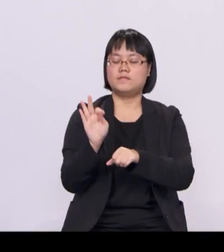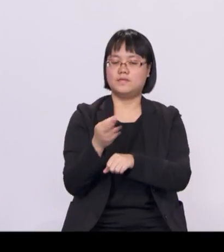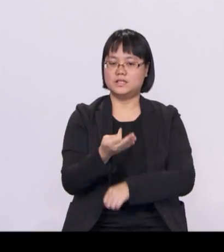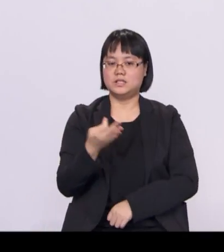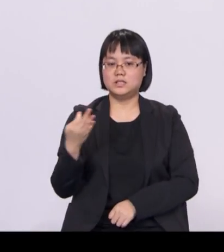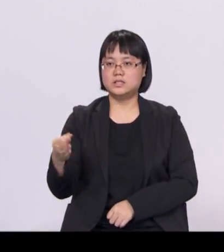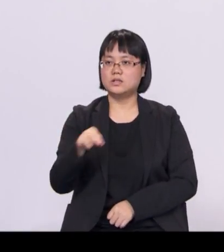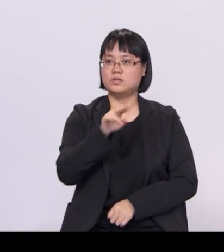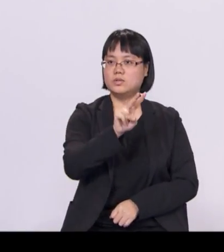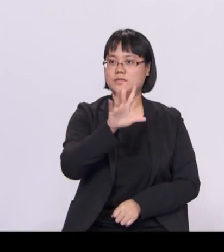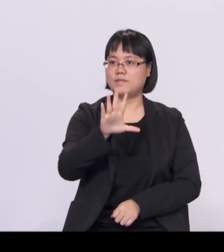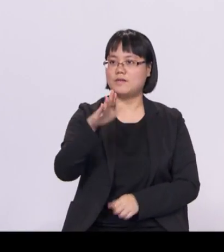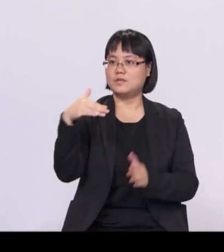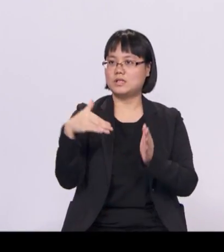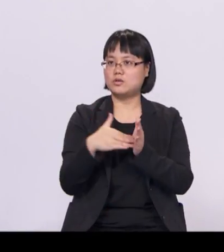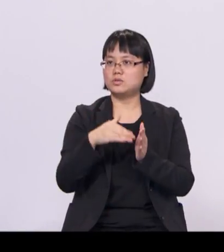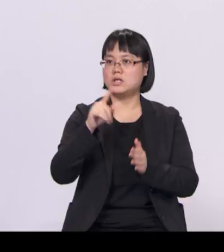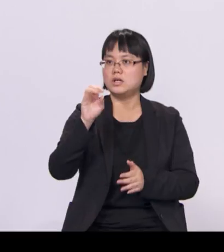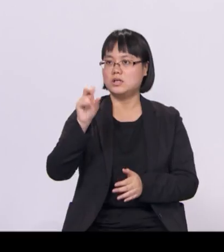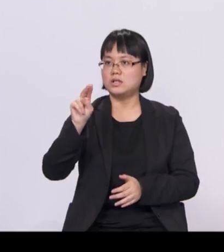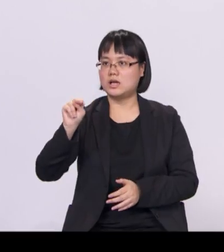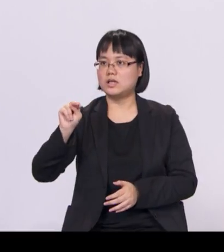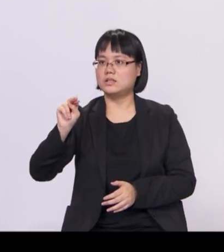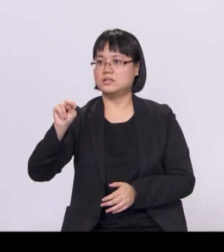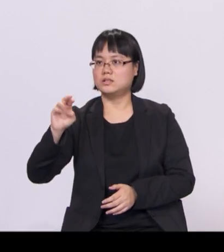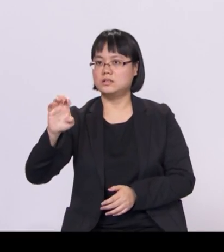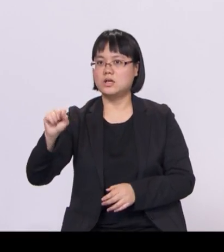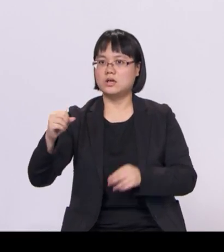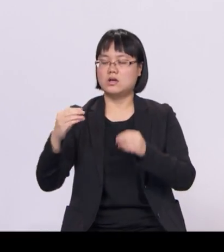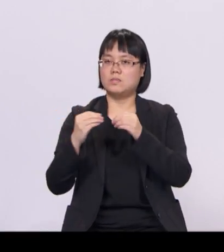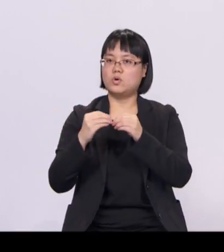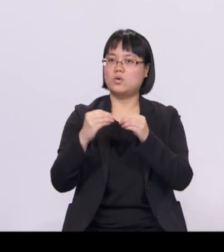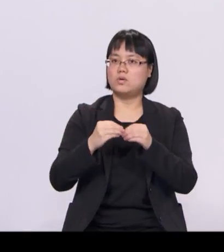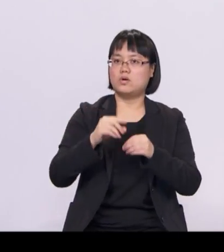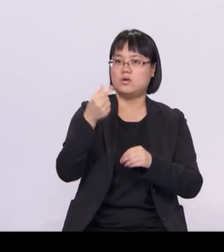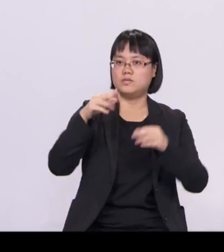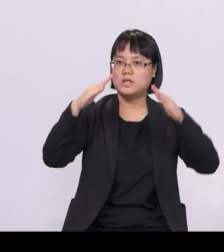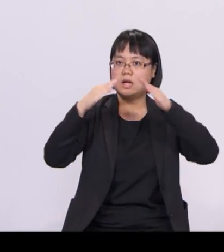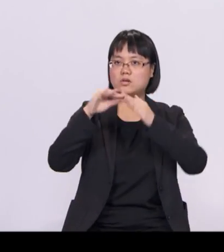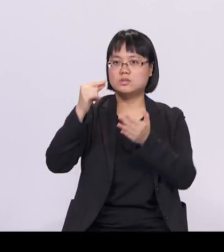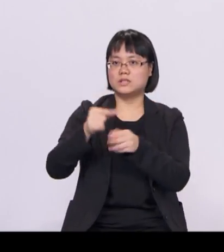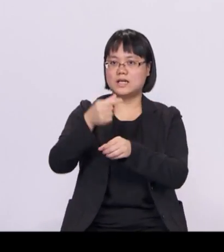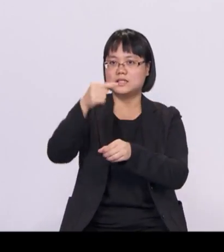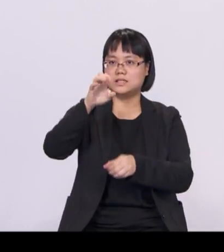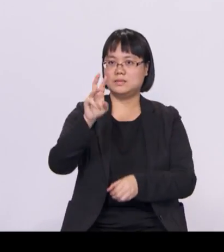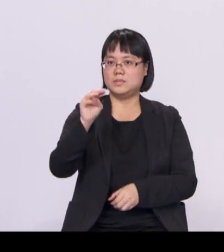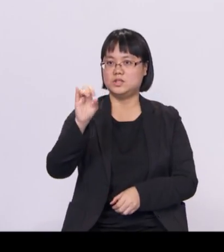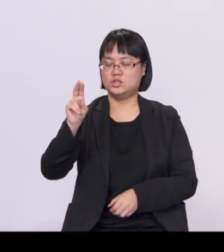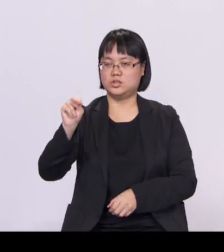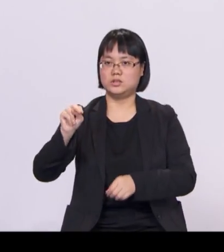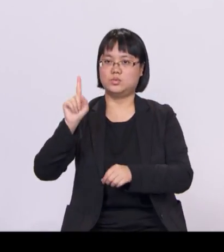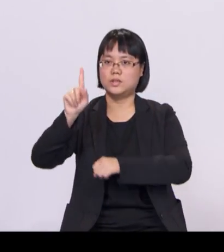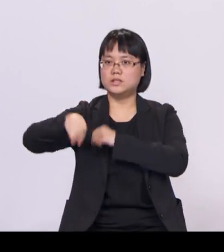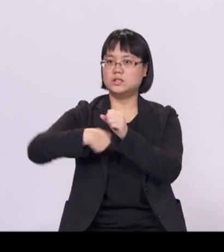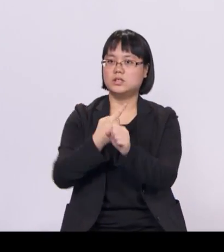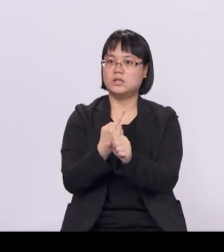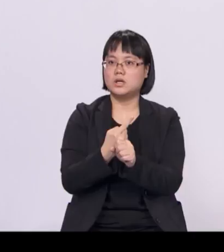,000 tonnes or more of greenhouse gas emissions in a year. It will be levied on the total emissions